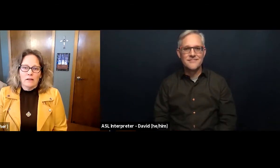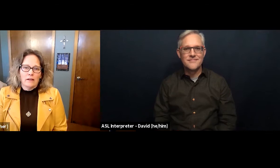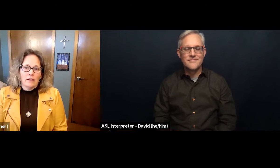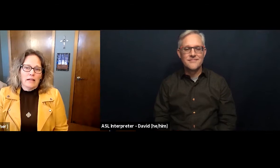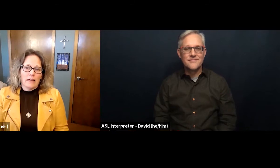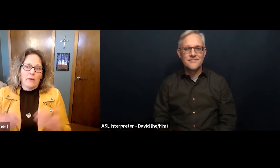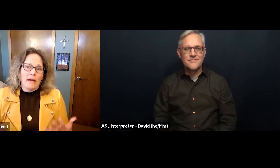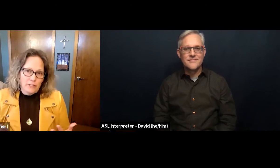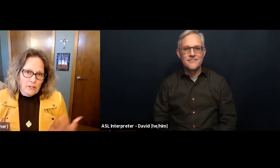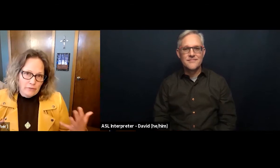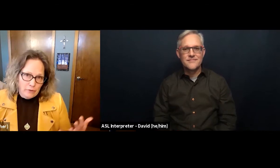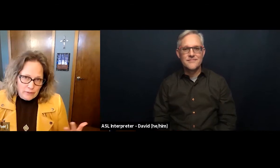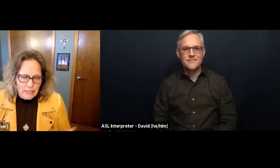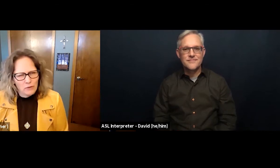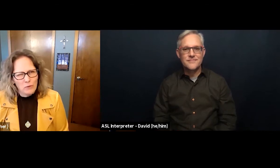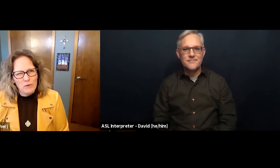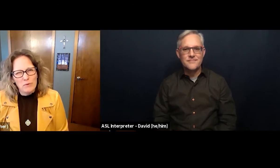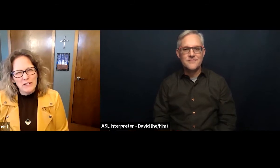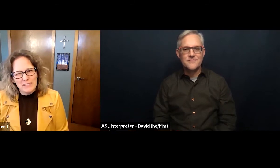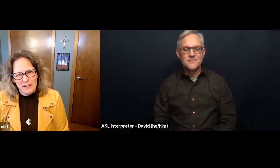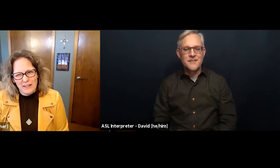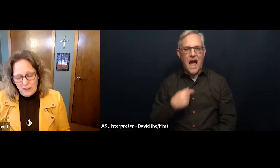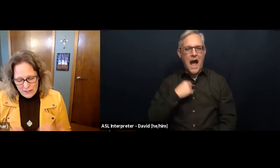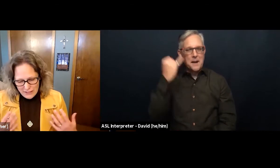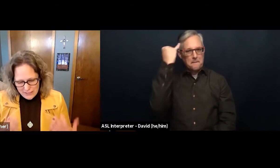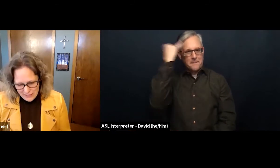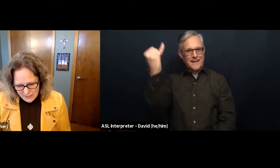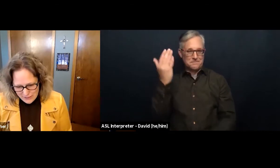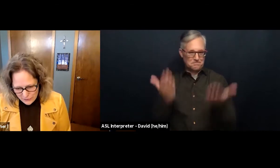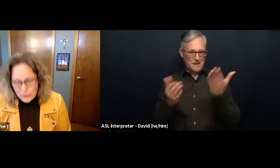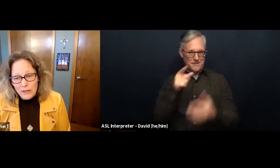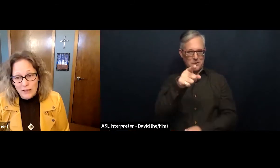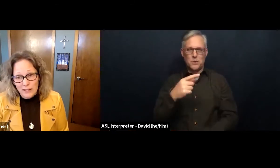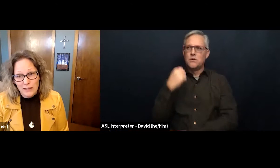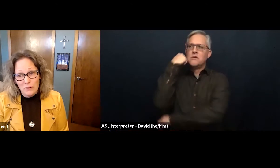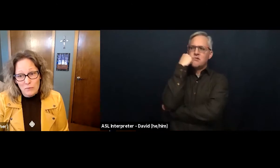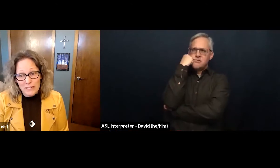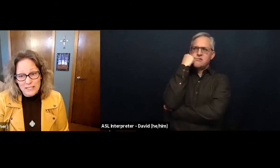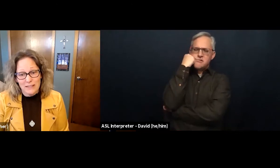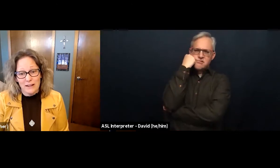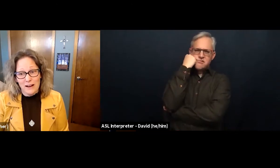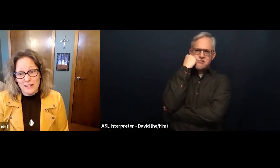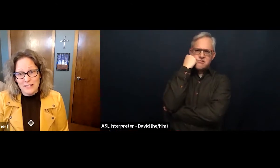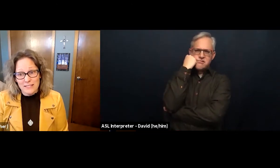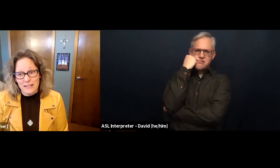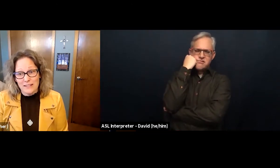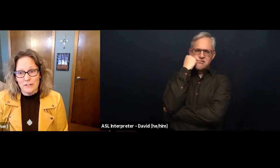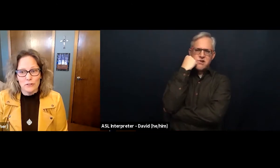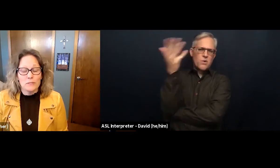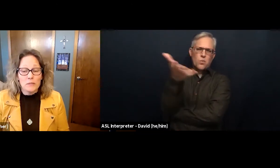And I imagine all of you are saying, well, what is God calling Isaiah to do? What is it that God is asking Isaiah to do? Because we